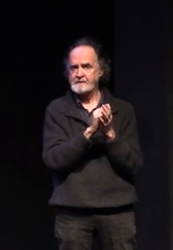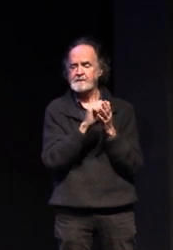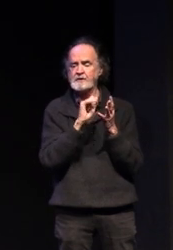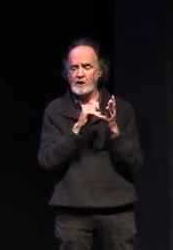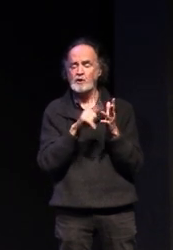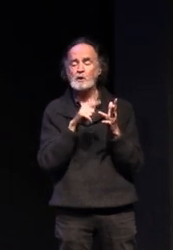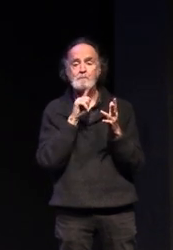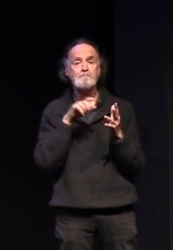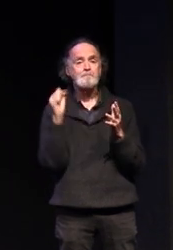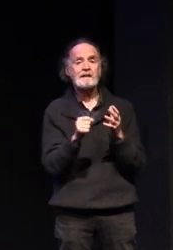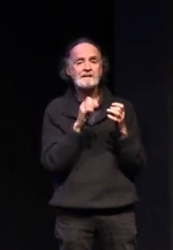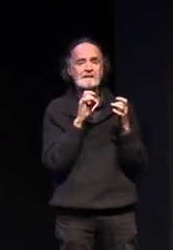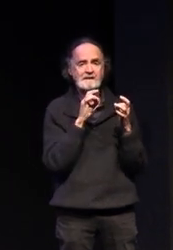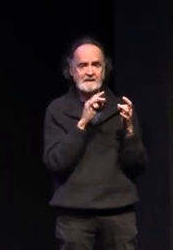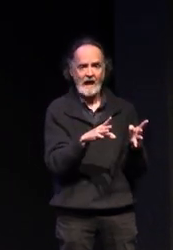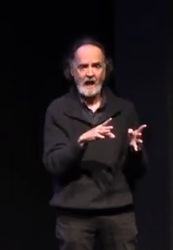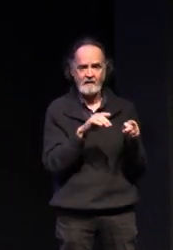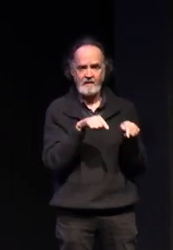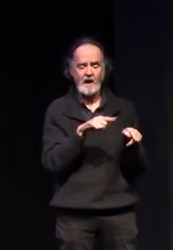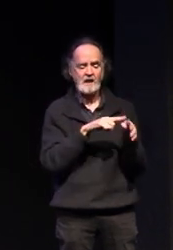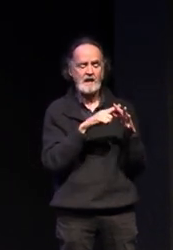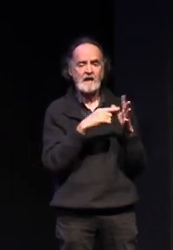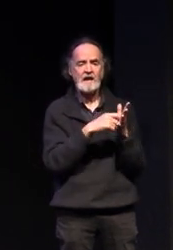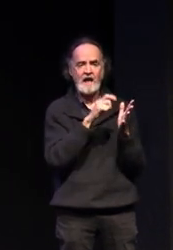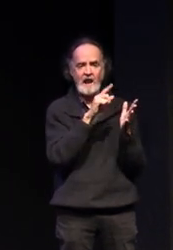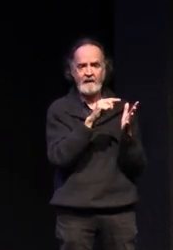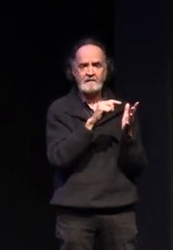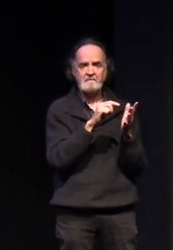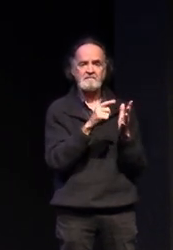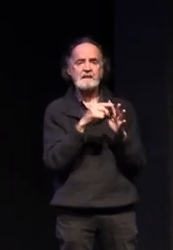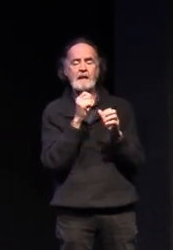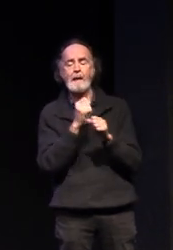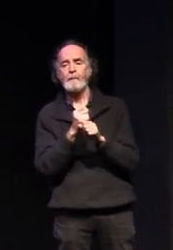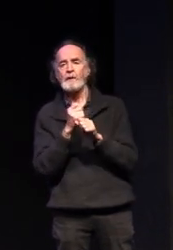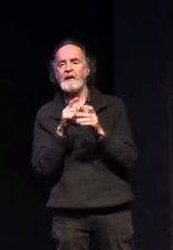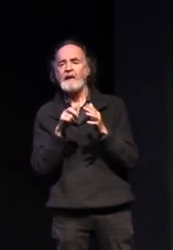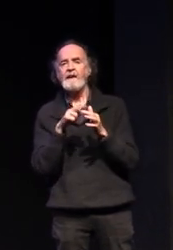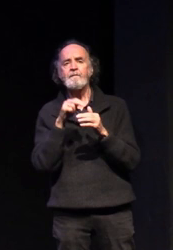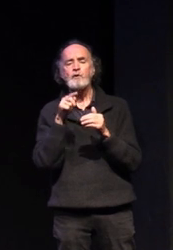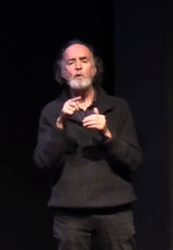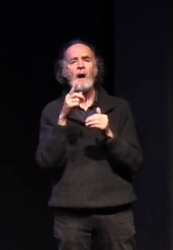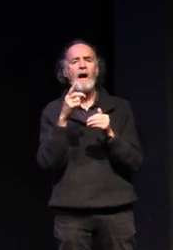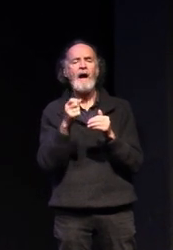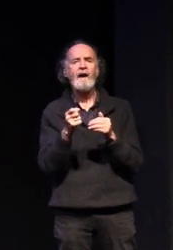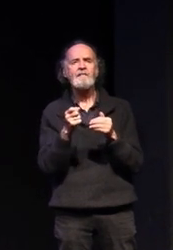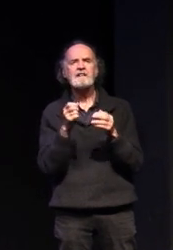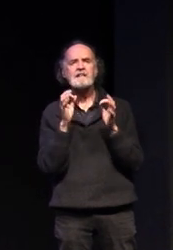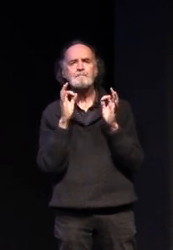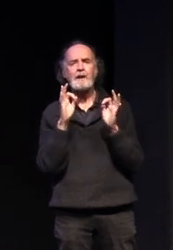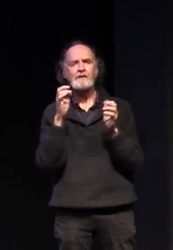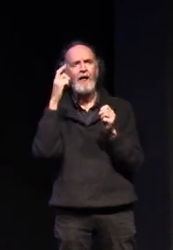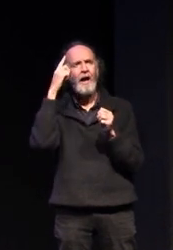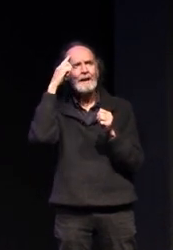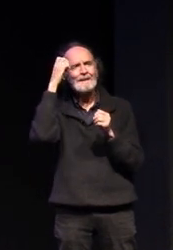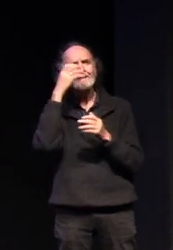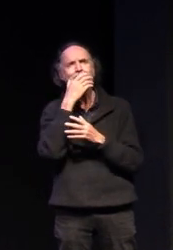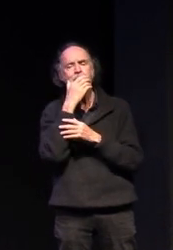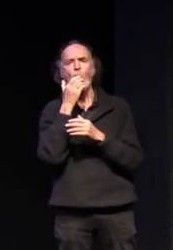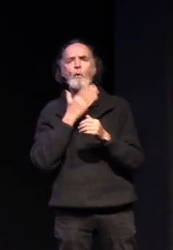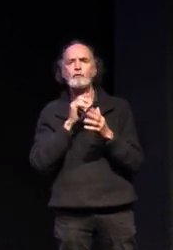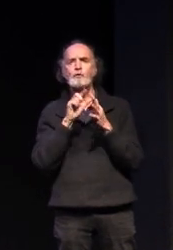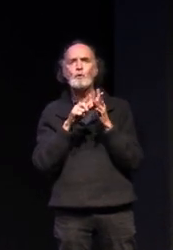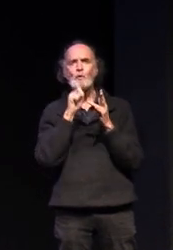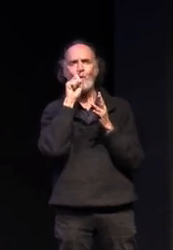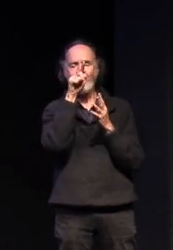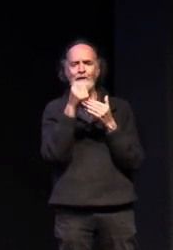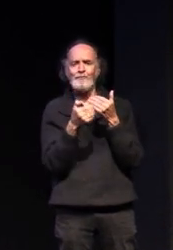begin from the start of year 11 so if you do have particular ideas around university courses and degrees